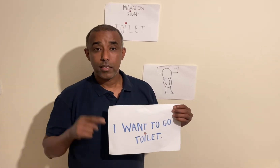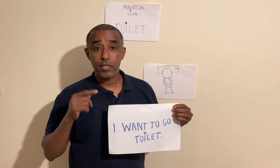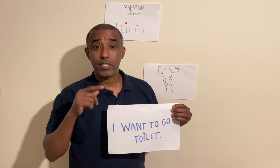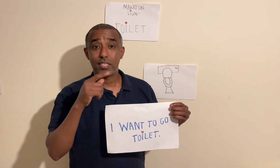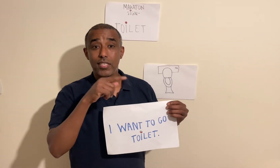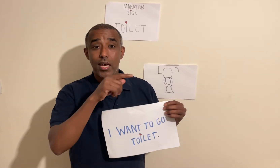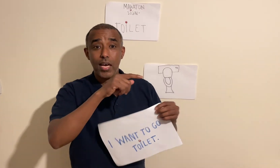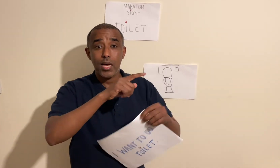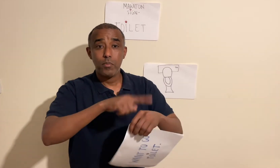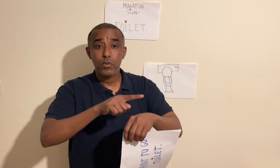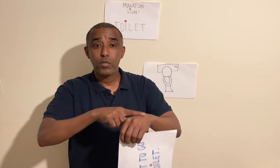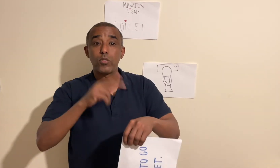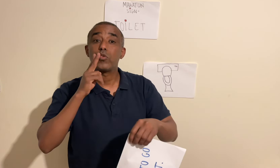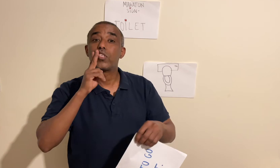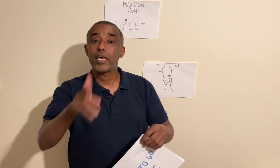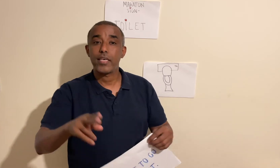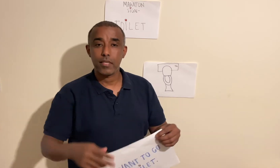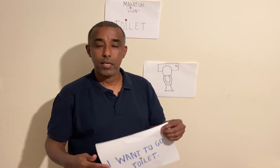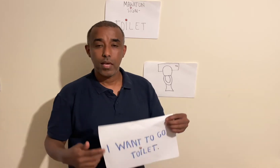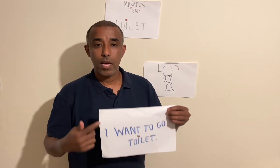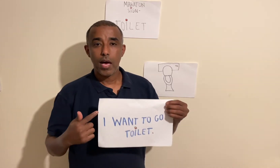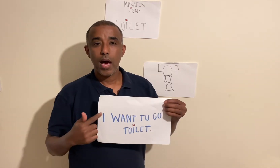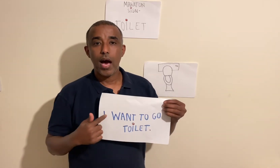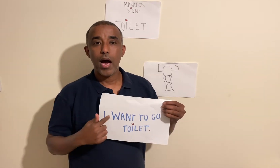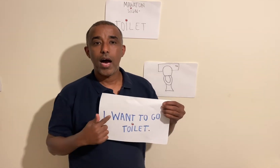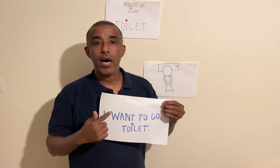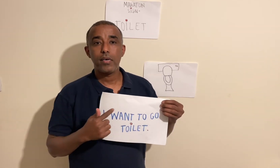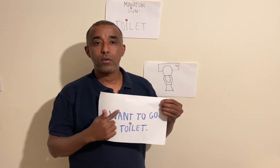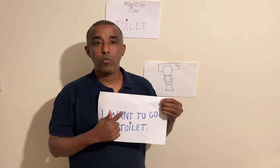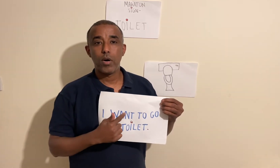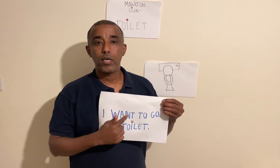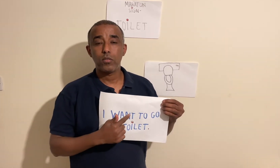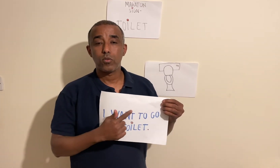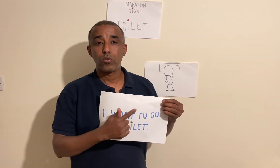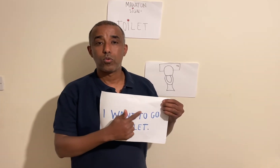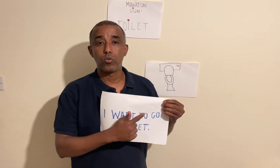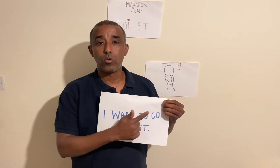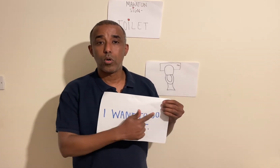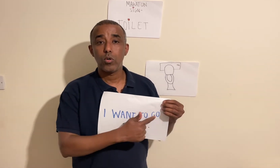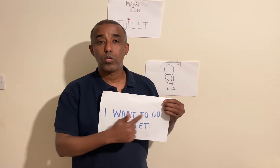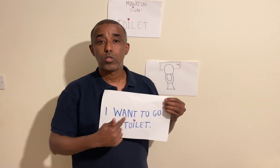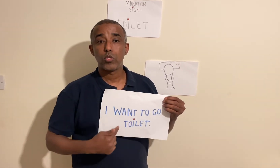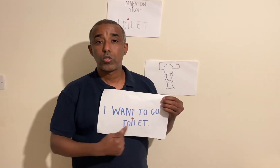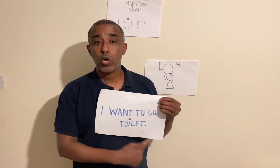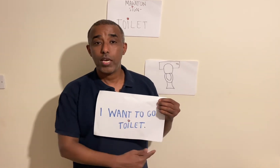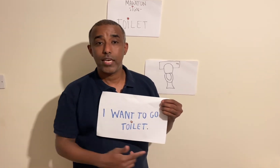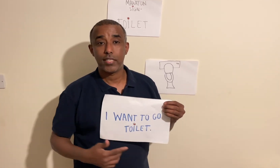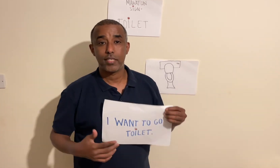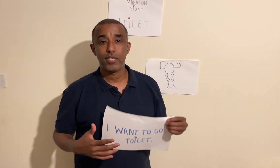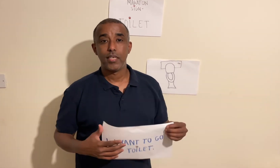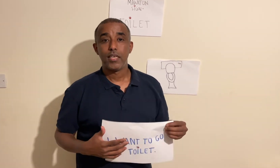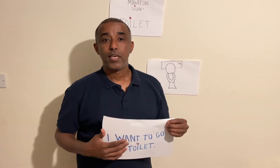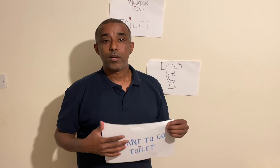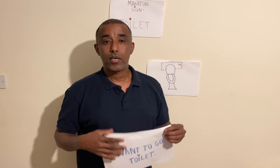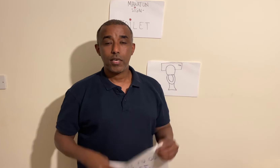It's time to say it. I want to go to the toilet. Okay.